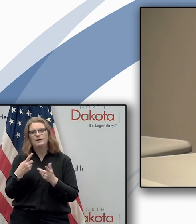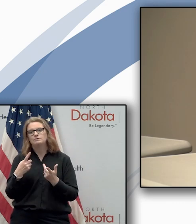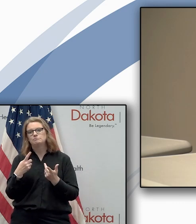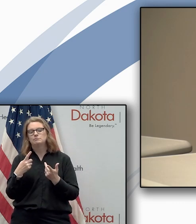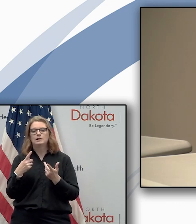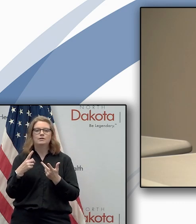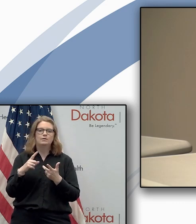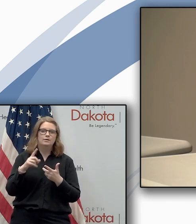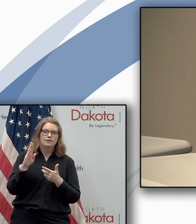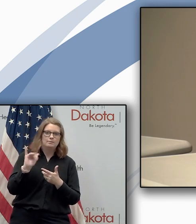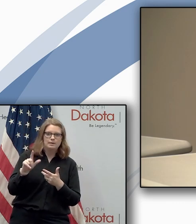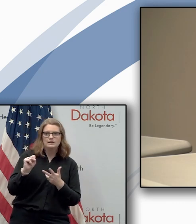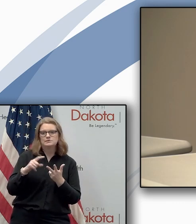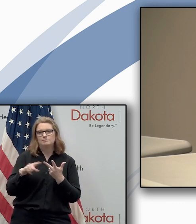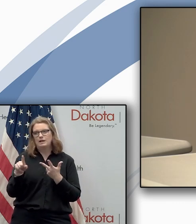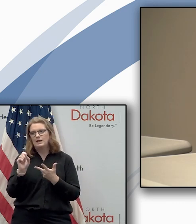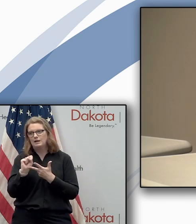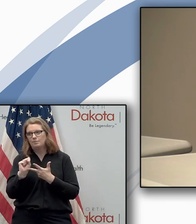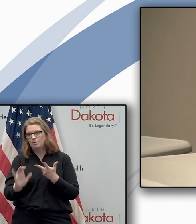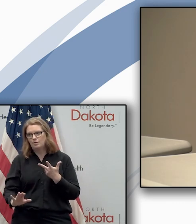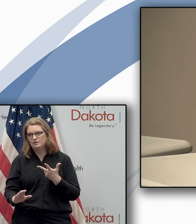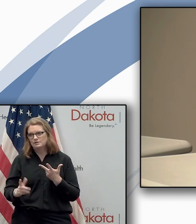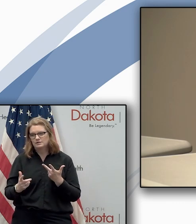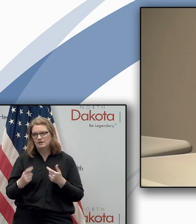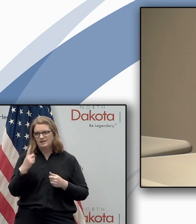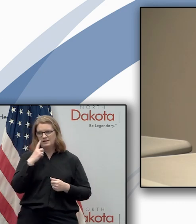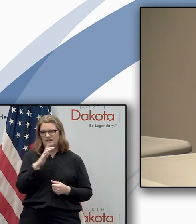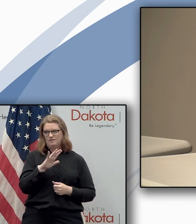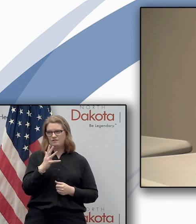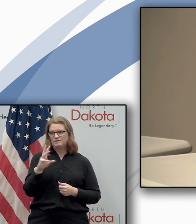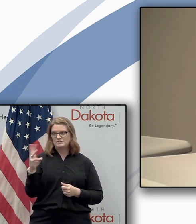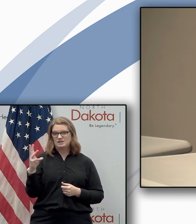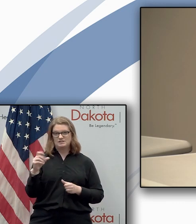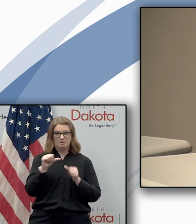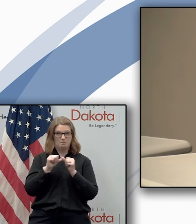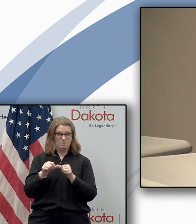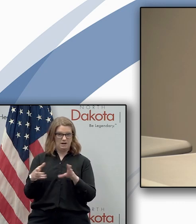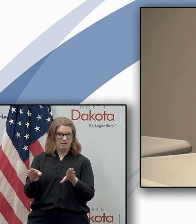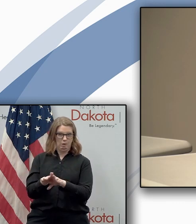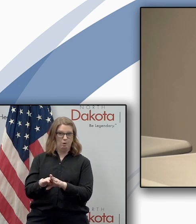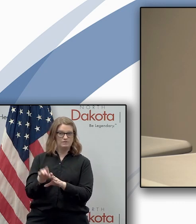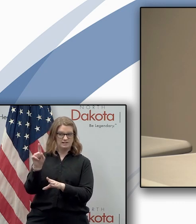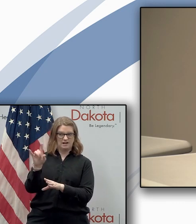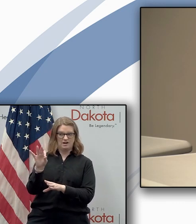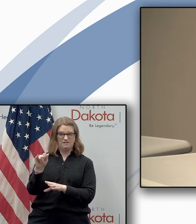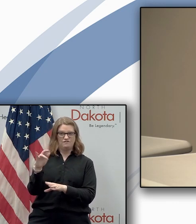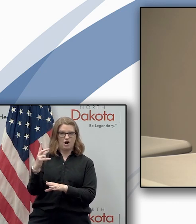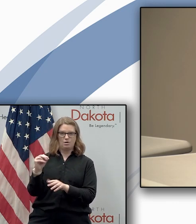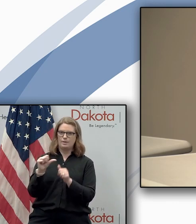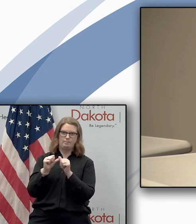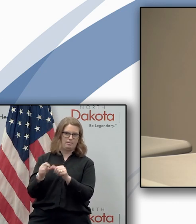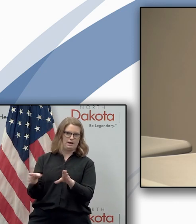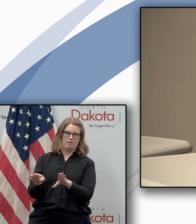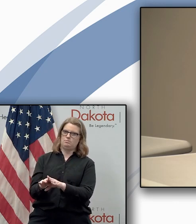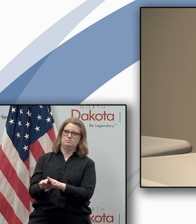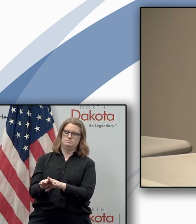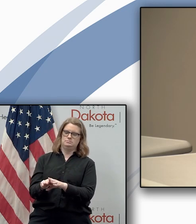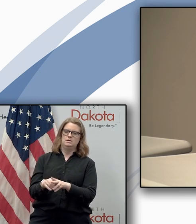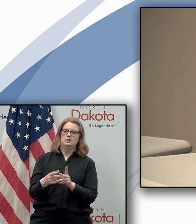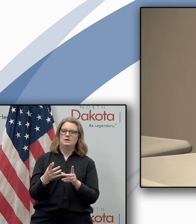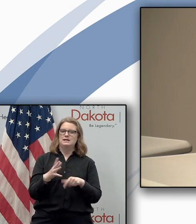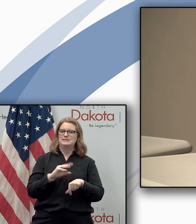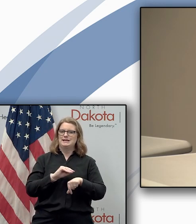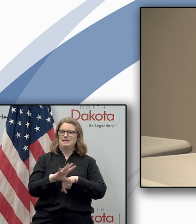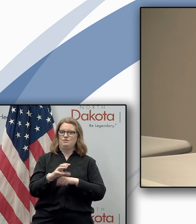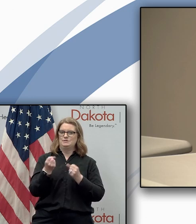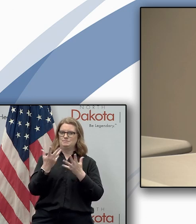all those things i'm hearing a lot of them say you know there's five or six that are permanently closed in fargo already already permanently so it's going to impact a lot of people